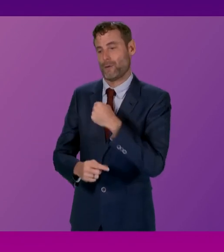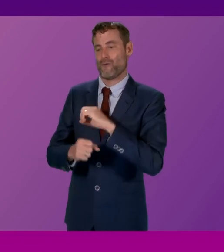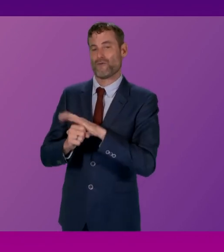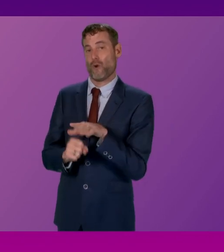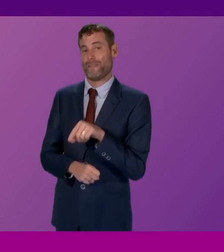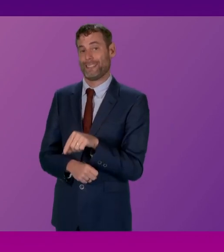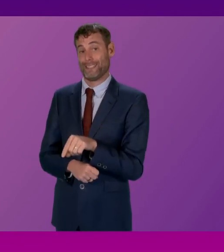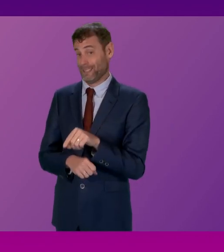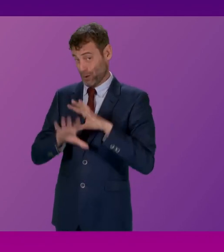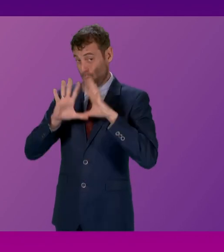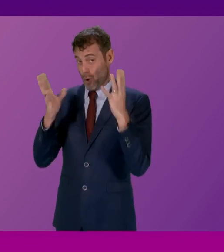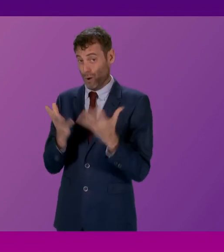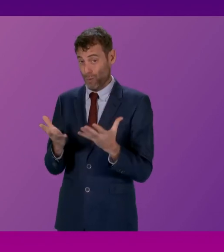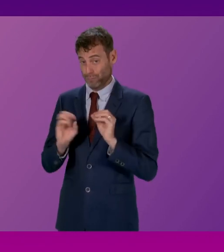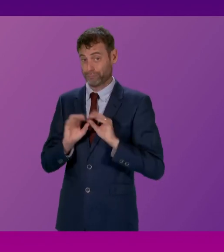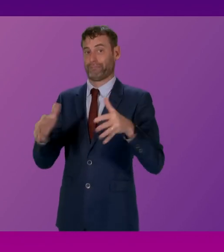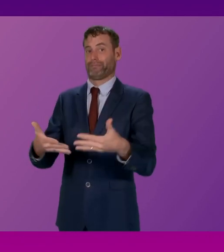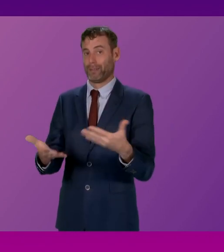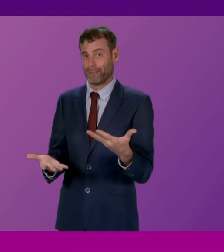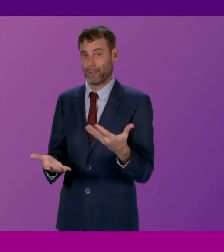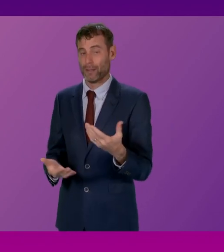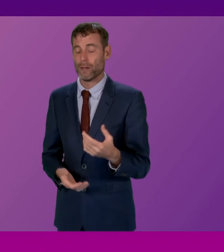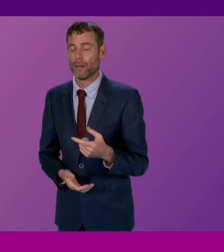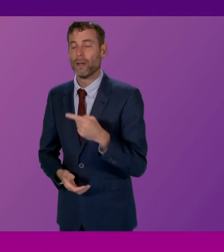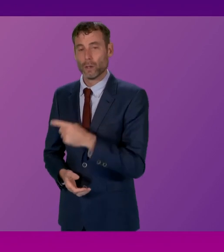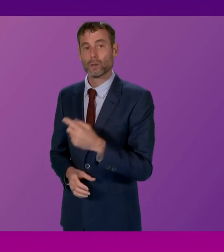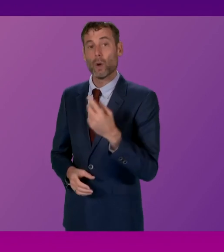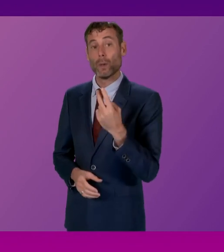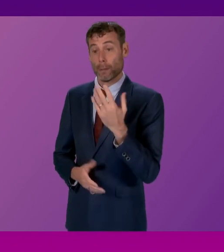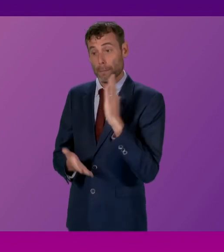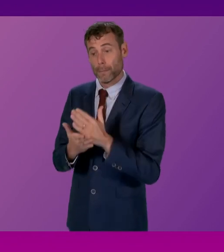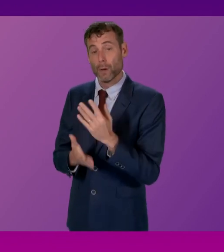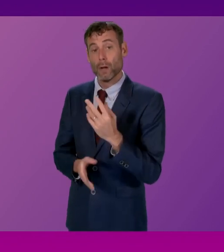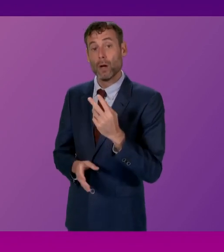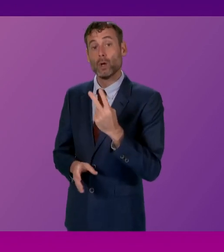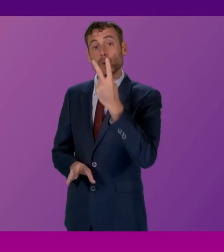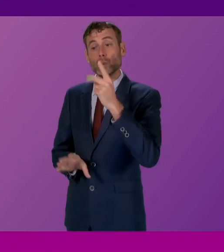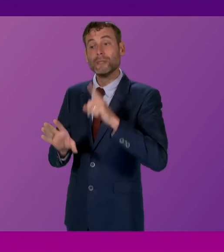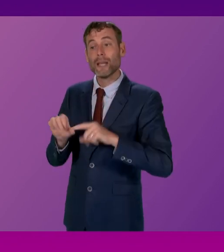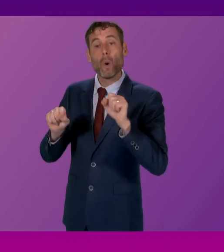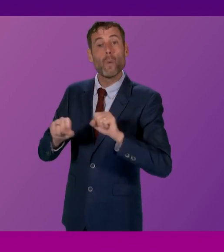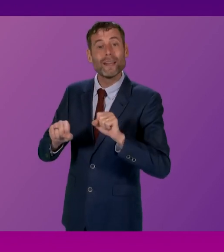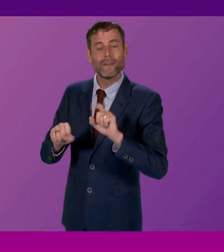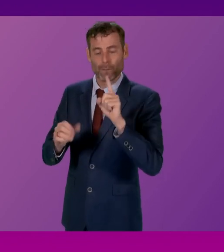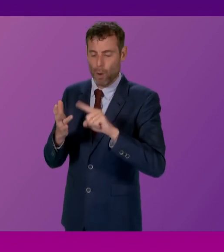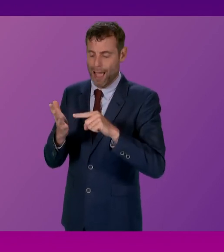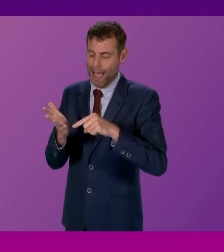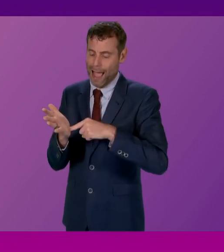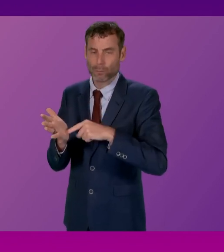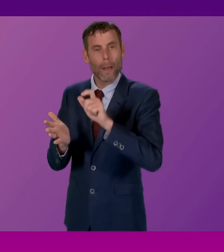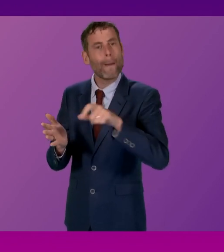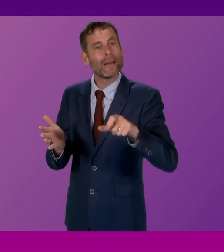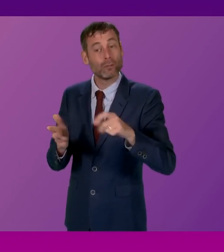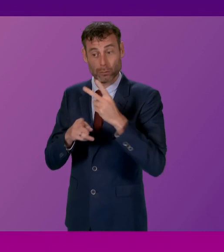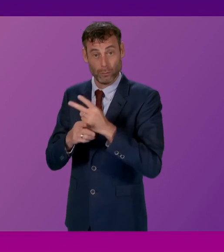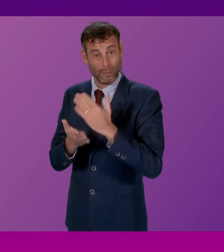have made significant reductions. The number of waiting over two years for new outpatient appointments is down by 59% when it comes to those